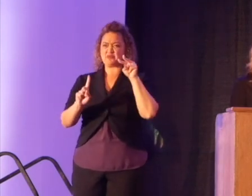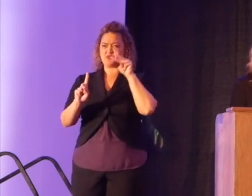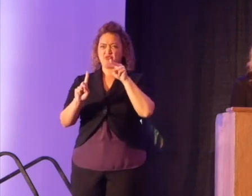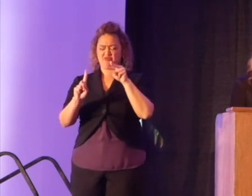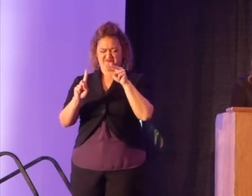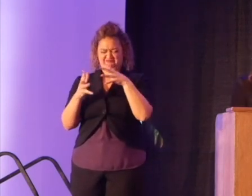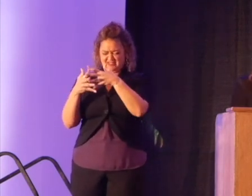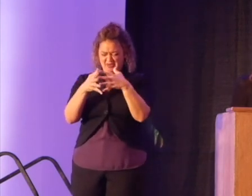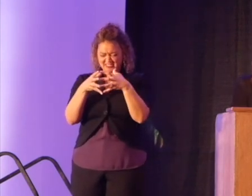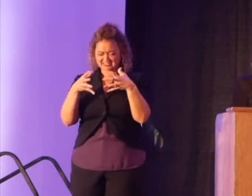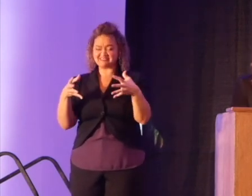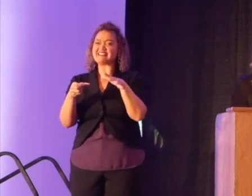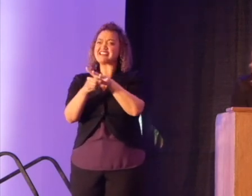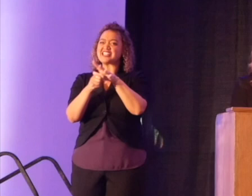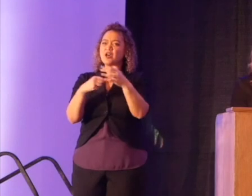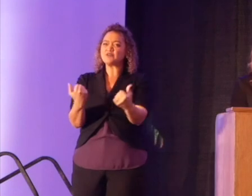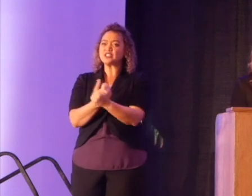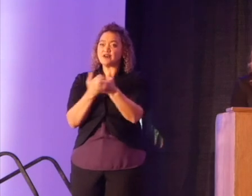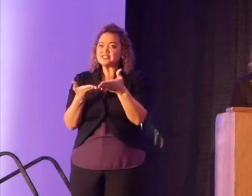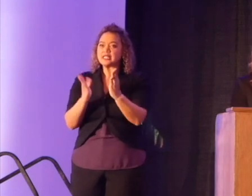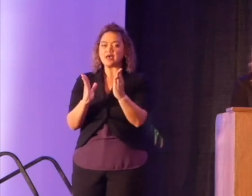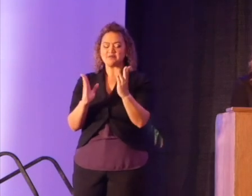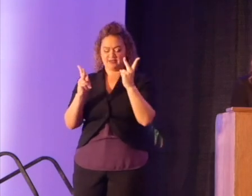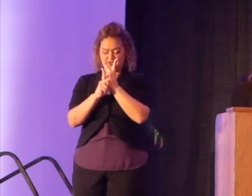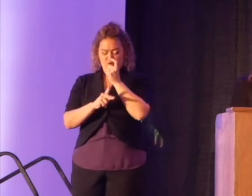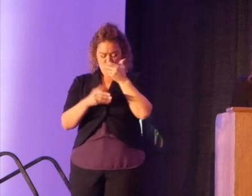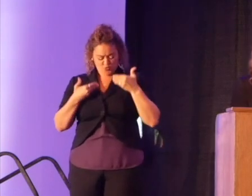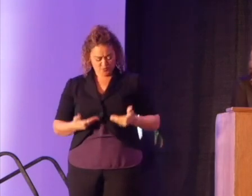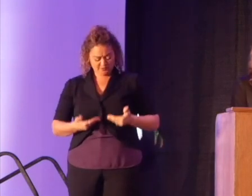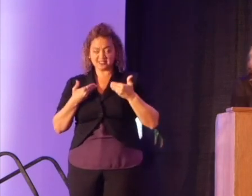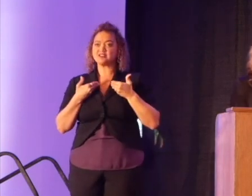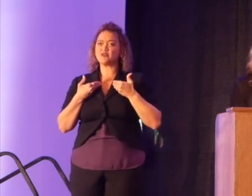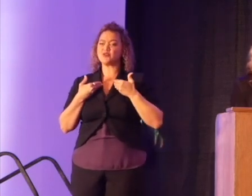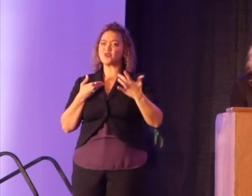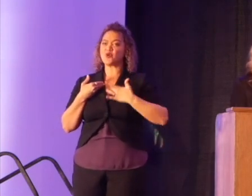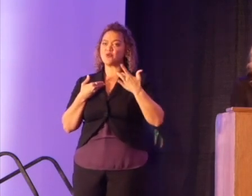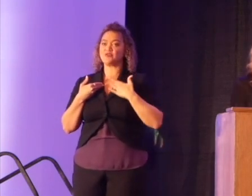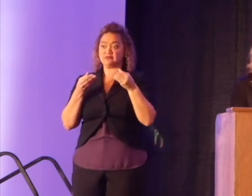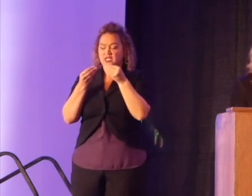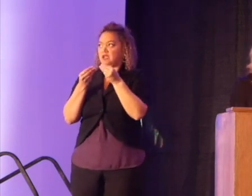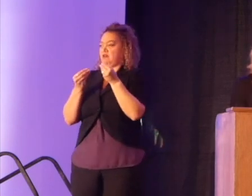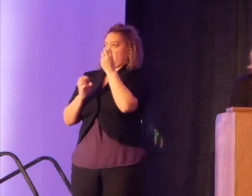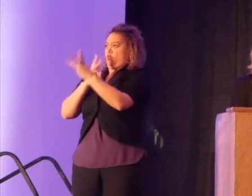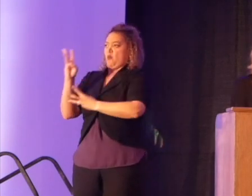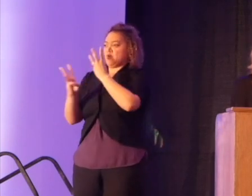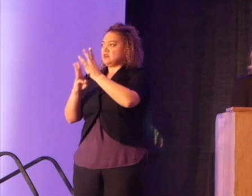and enough love to let me find myself in what often feels like a lost world.